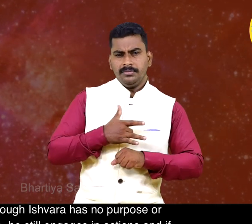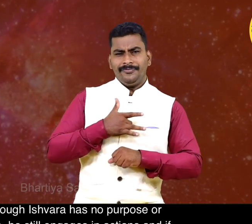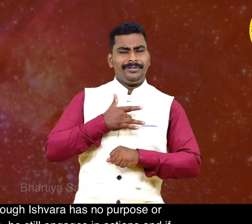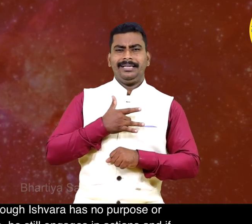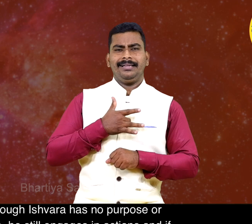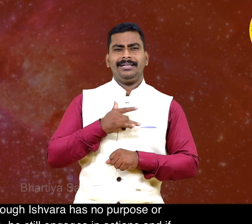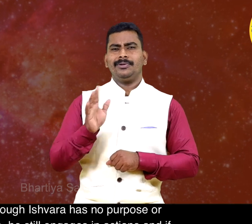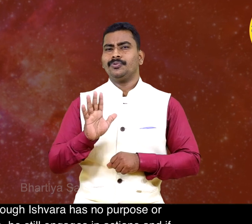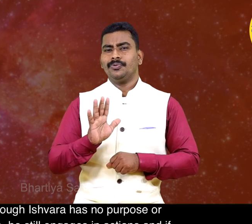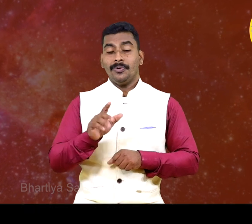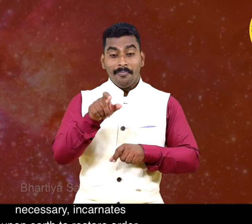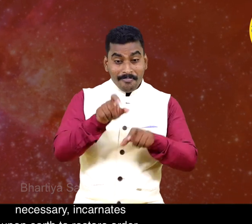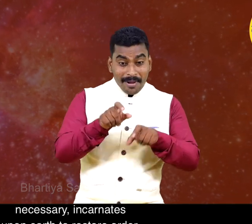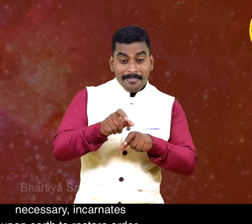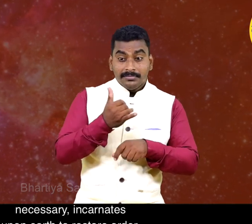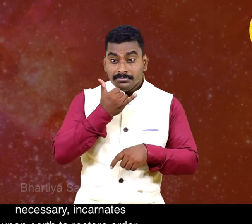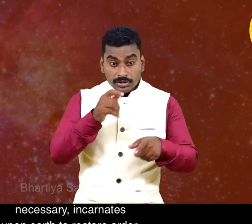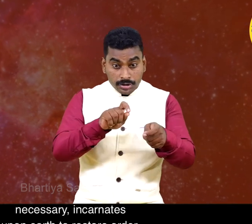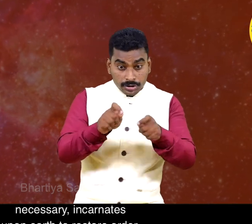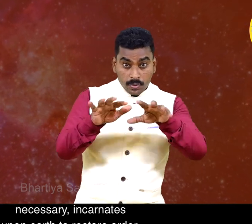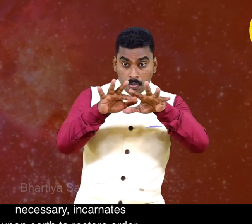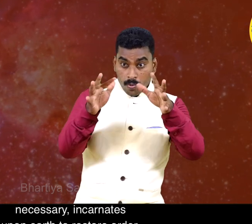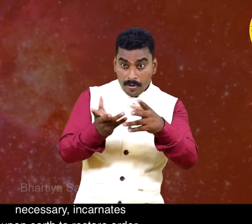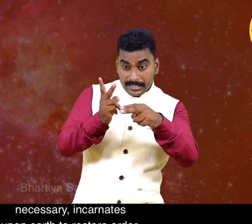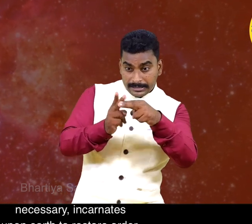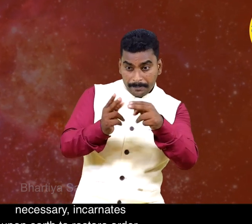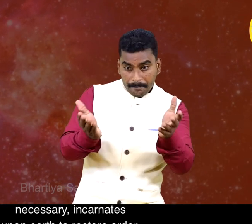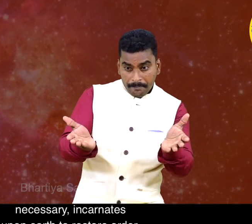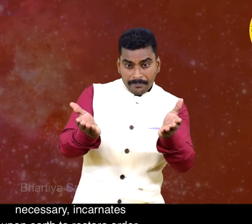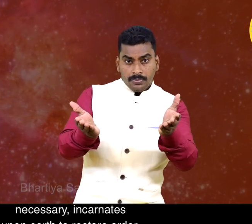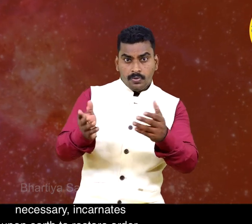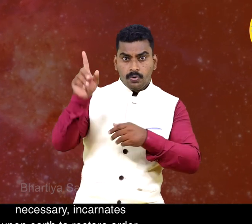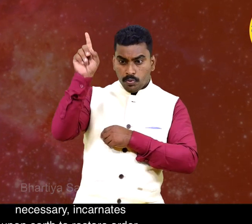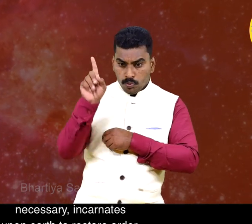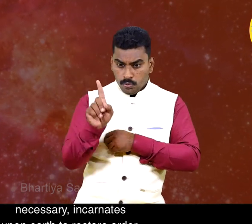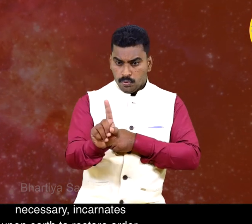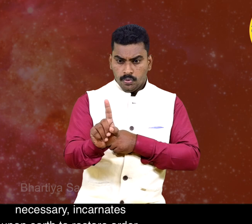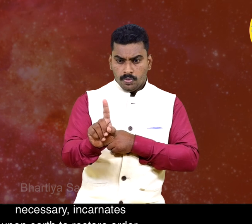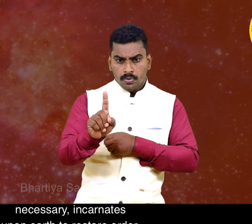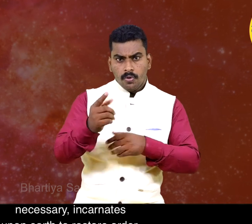and if necessary, incarnates upon earth to restore order.